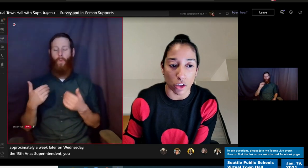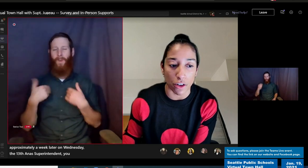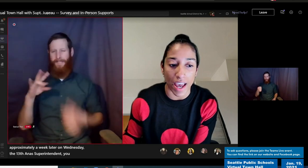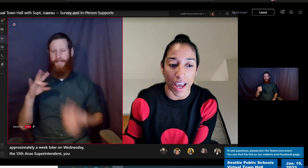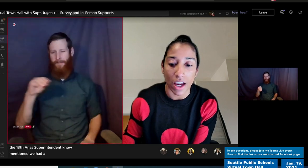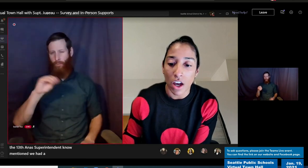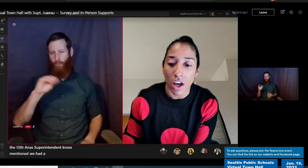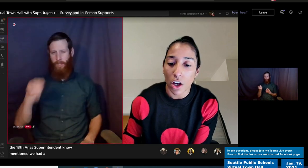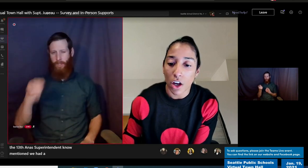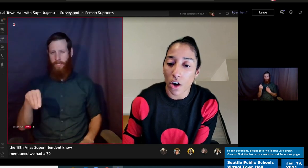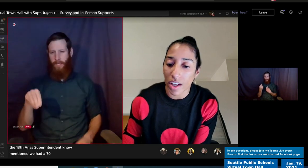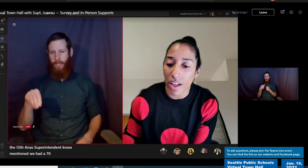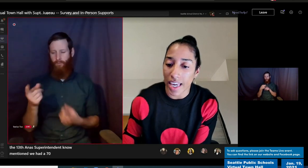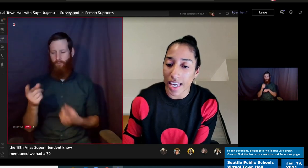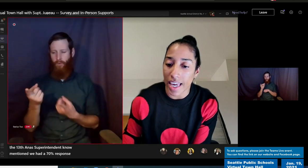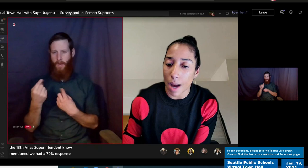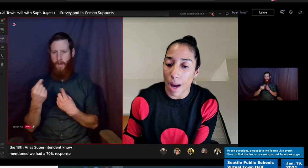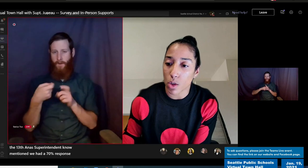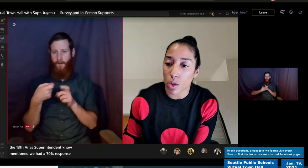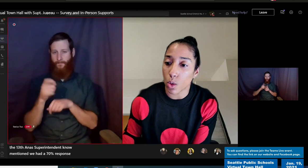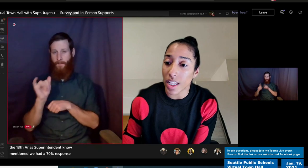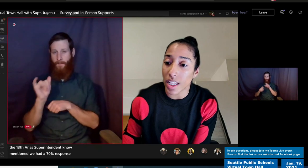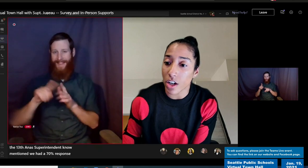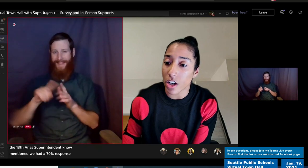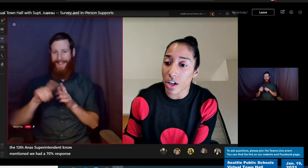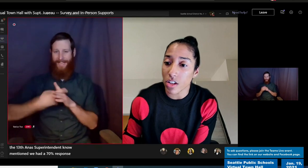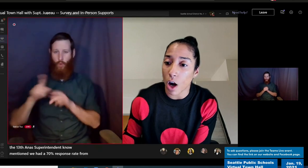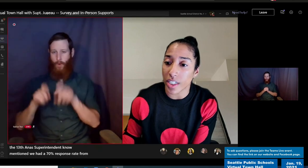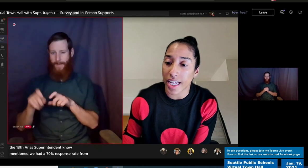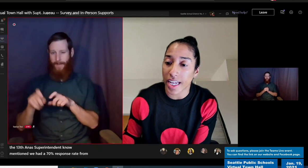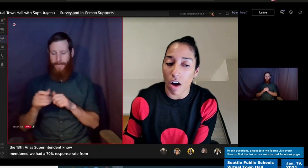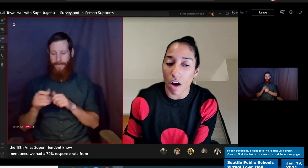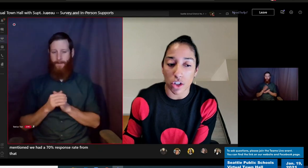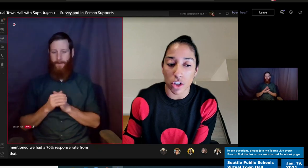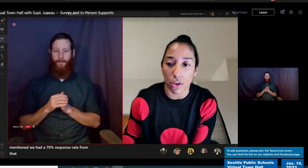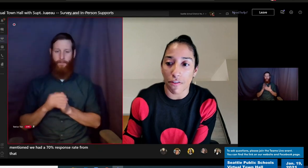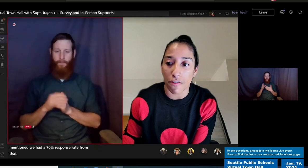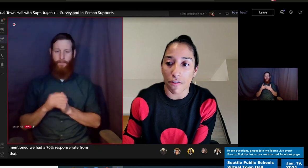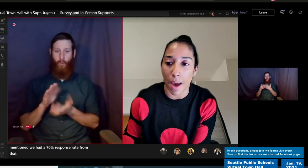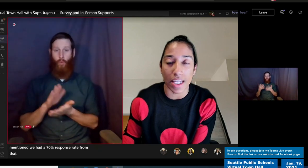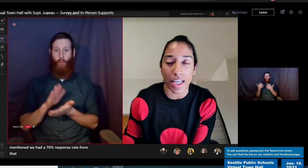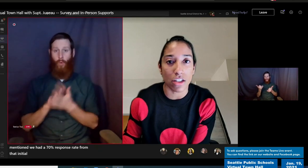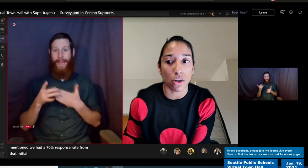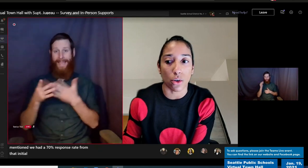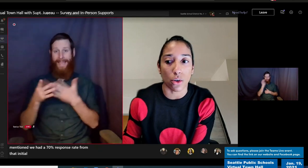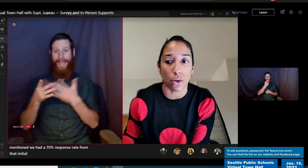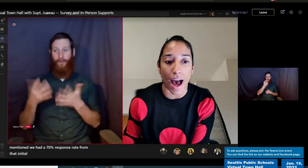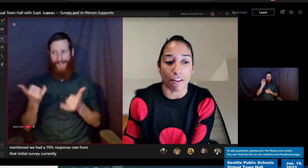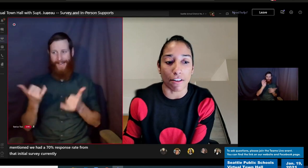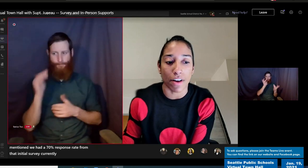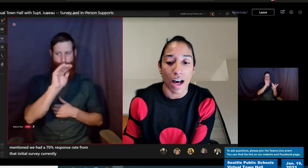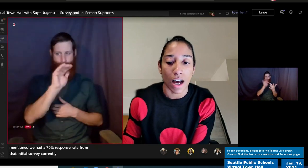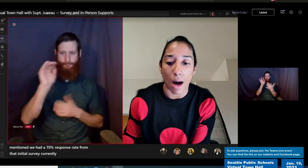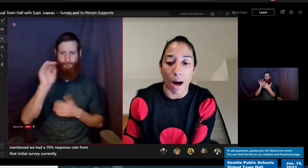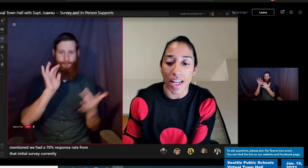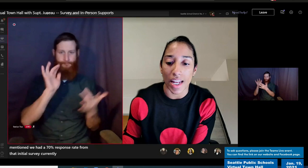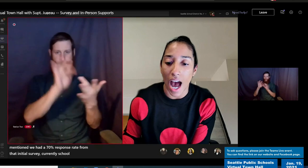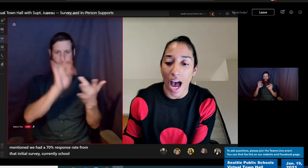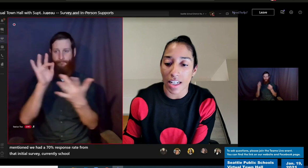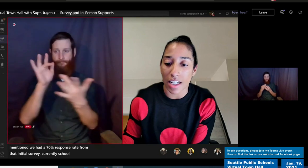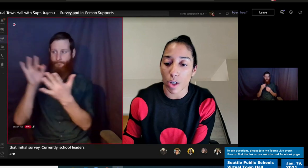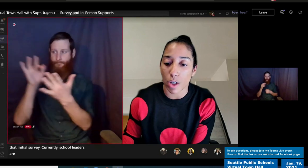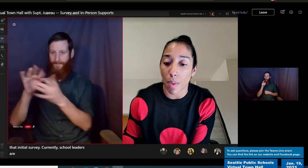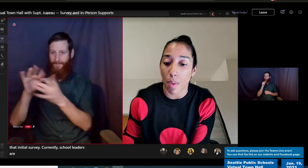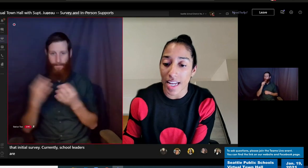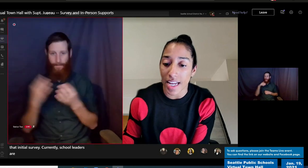survey. Currently, school leaders are reaching out to families who have not